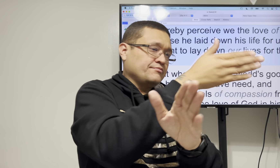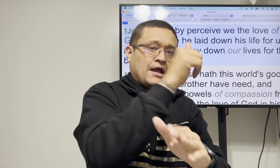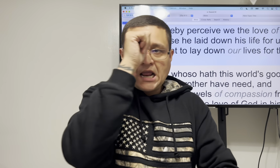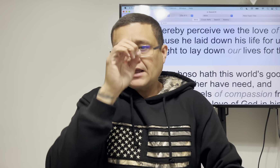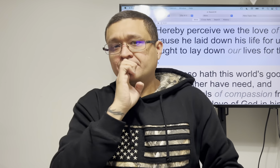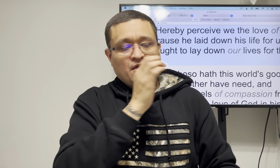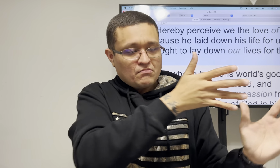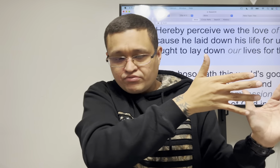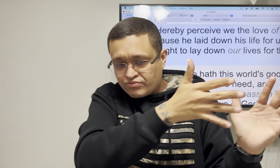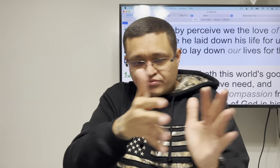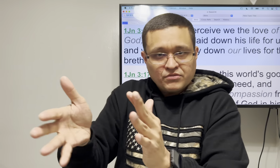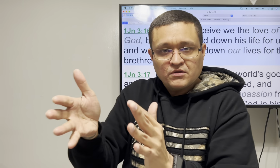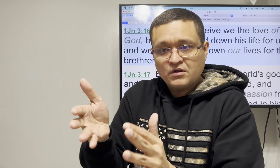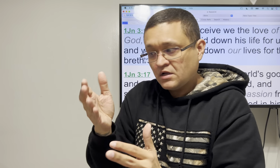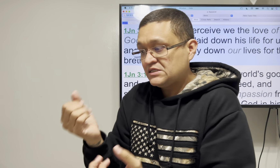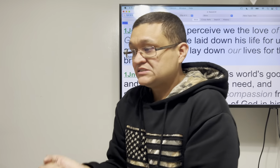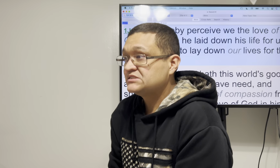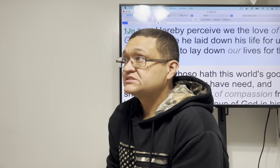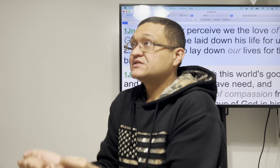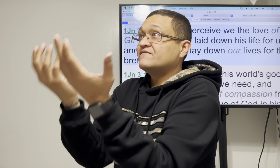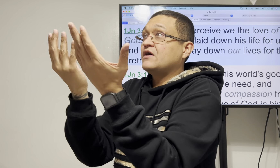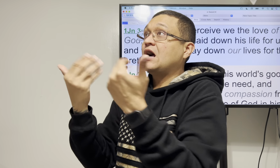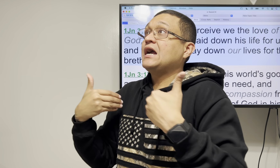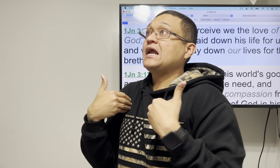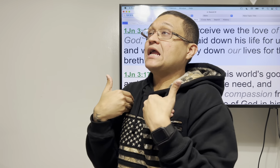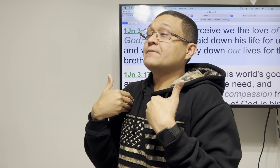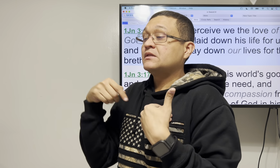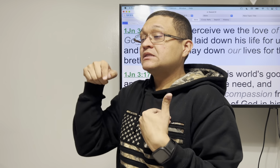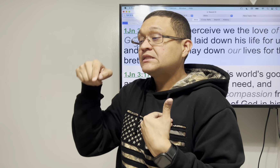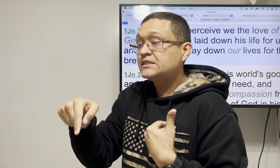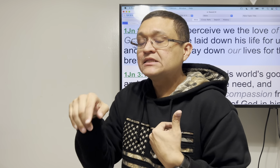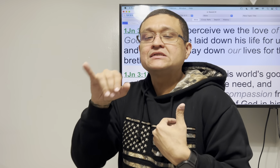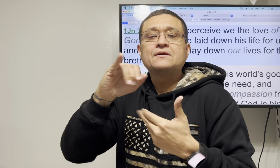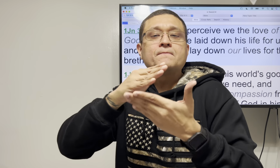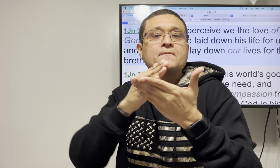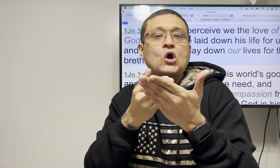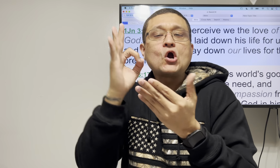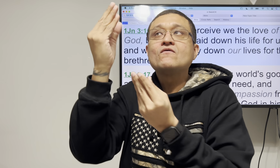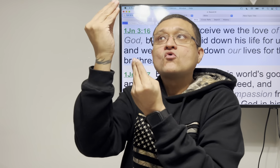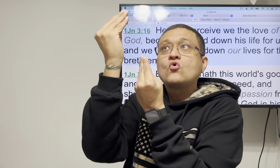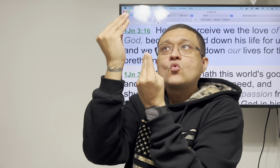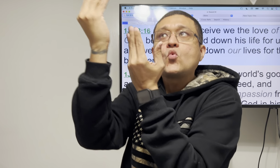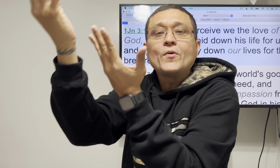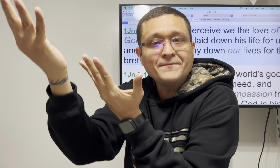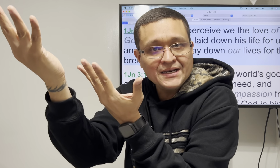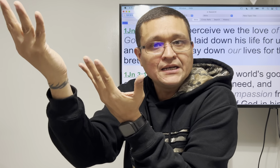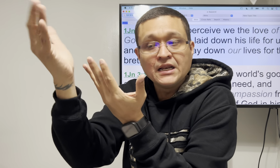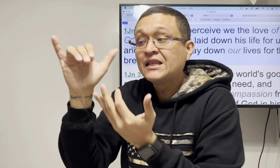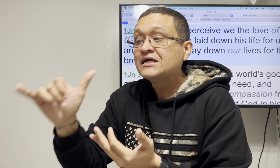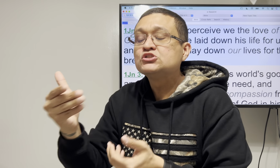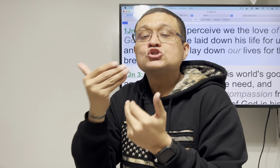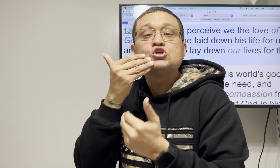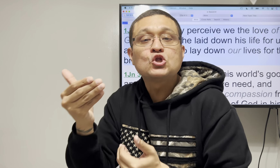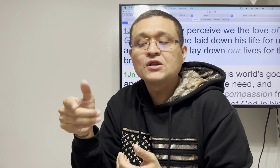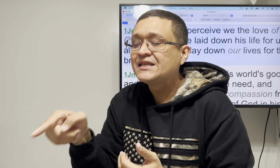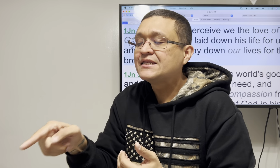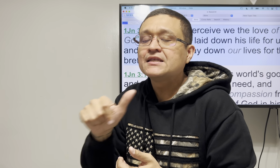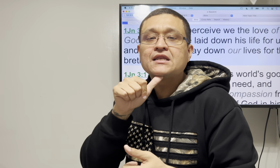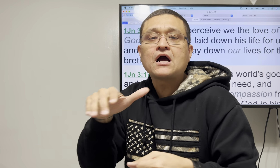so like in the Old Testament in Abraham as we've discussed they would sacrifice an animal a pure and good